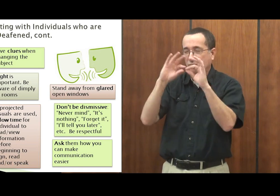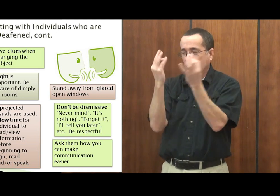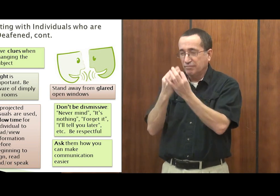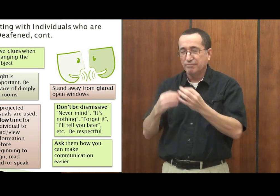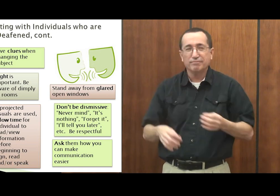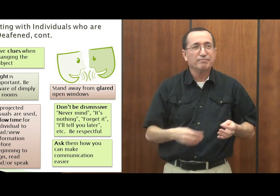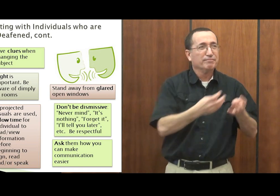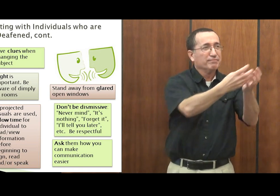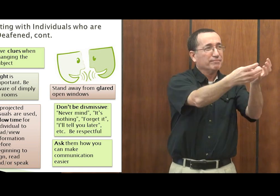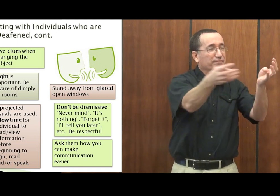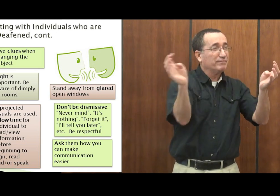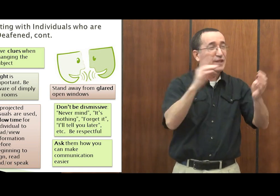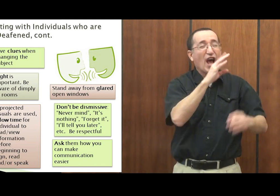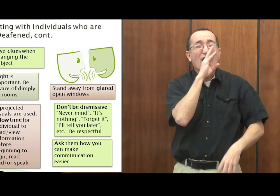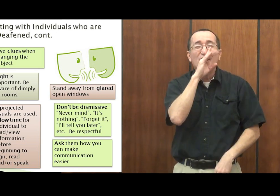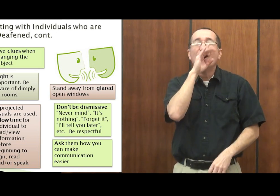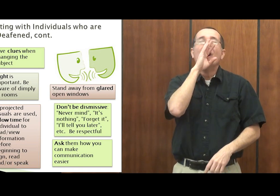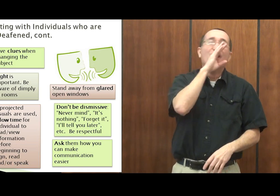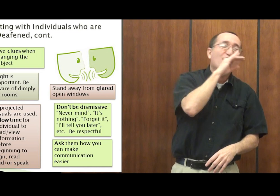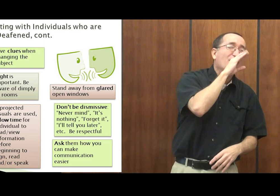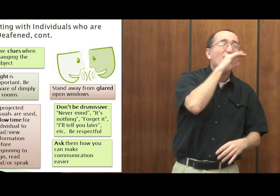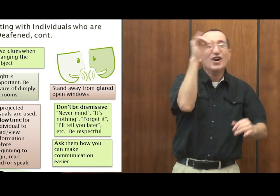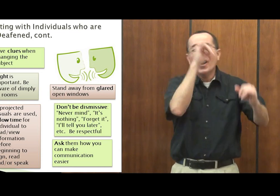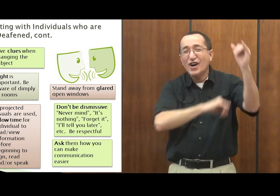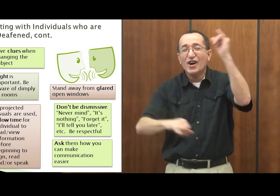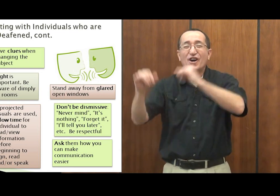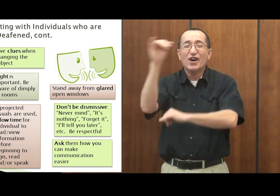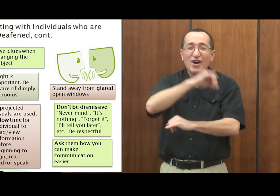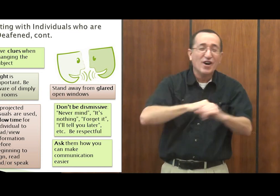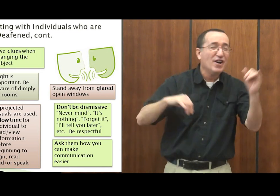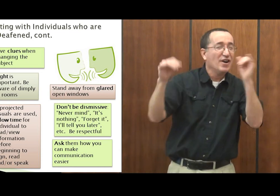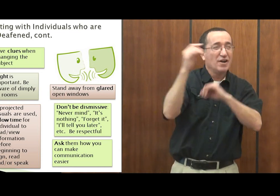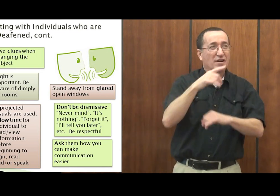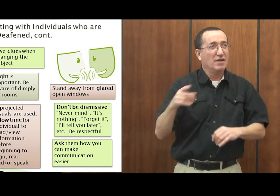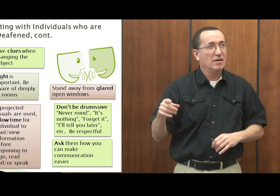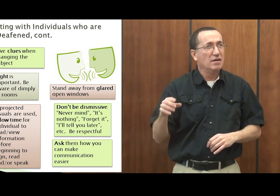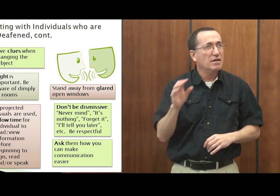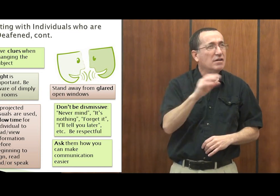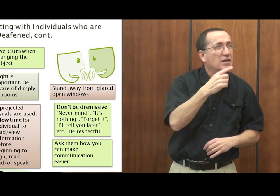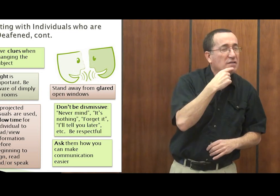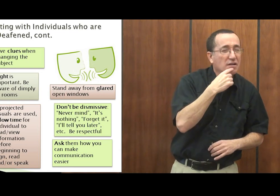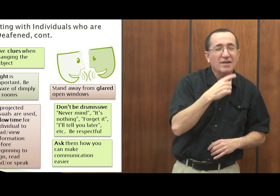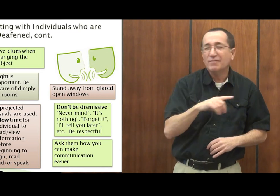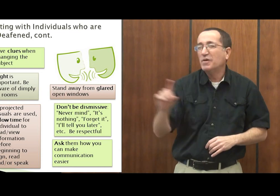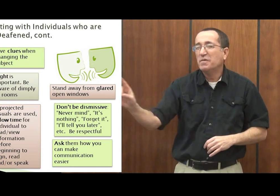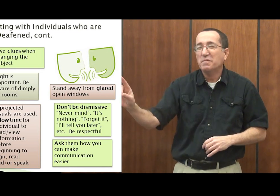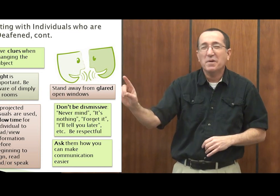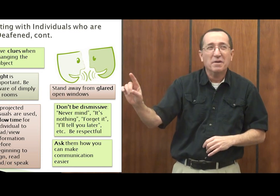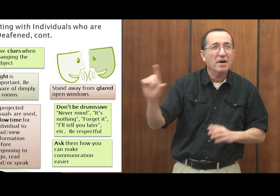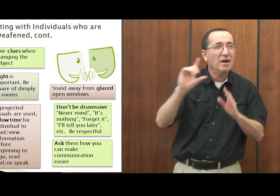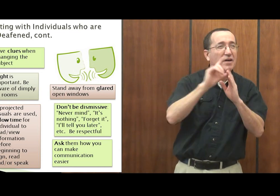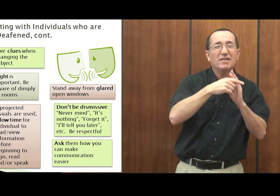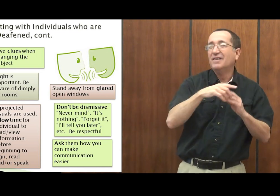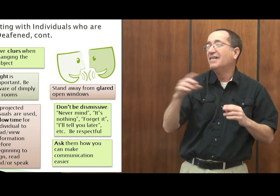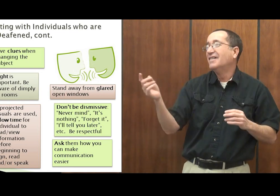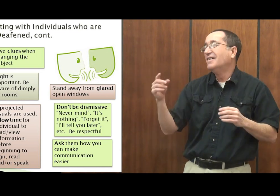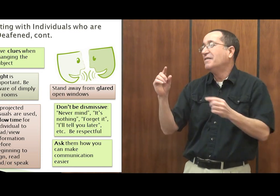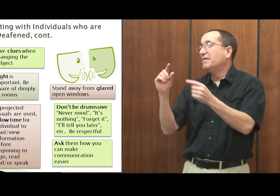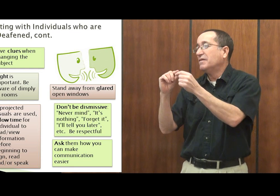we go over to her family and they're hearing and they're talking around the table and they're laughing and stuff. And they're like, well, what'd they say? They're like, hold on,